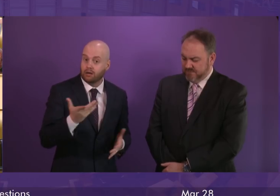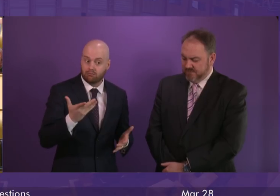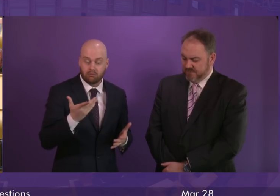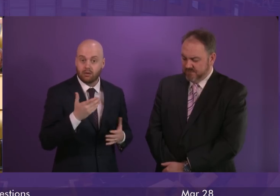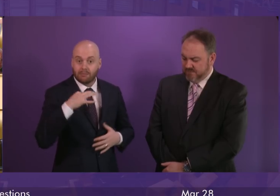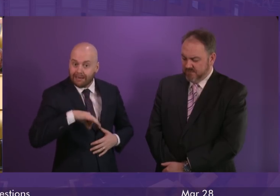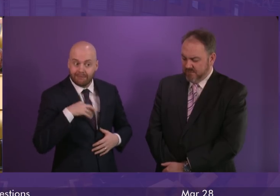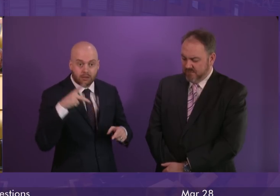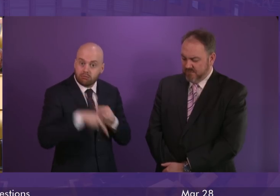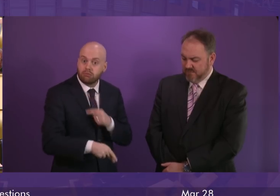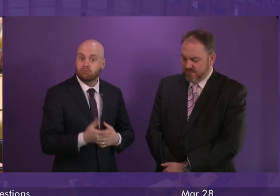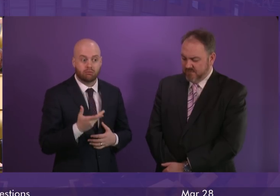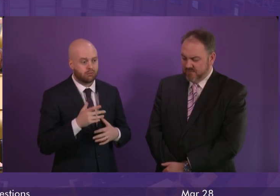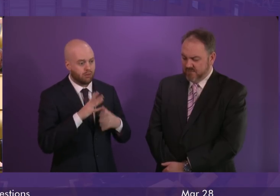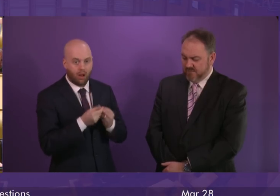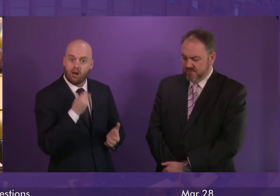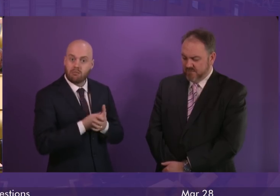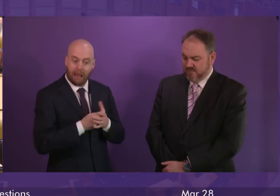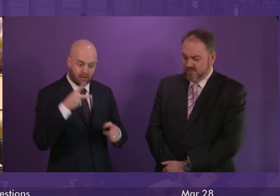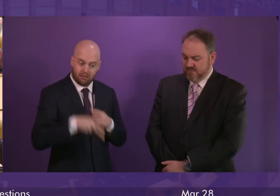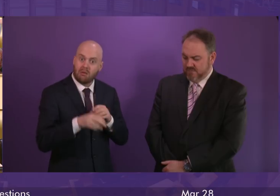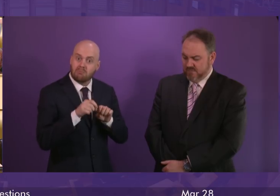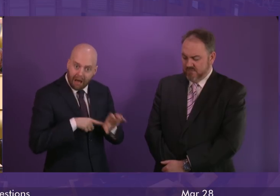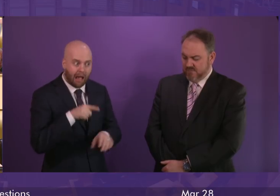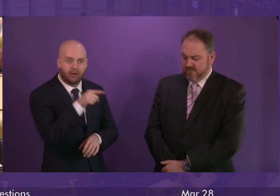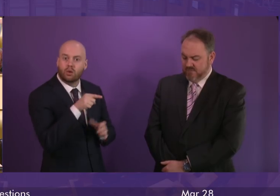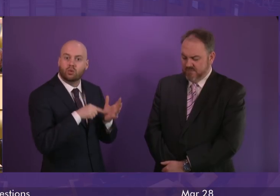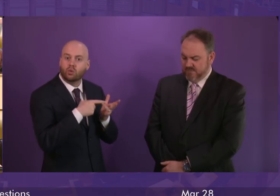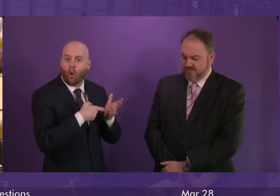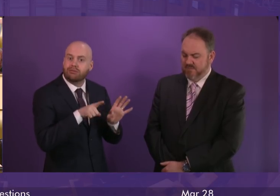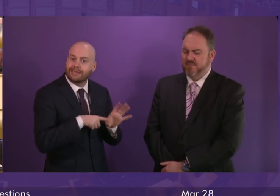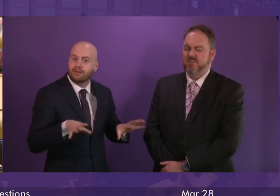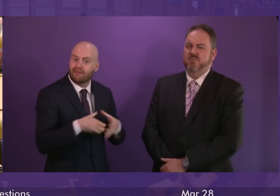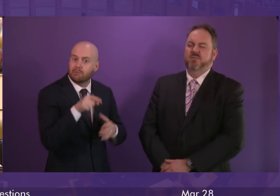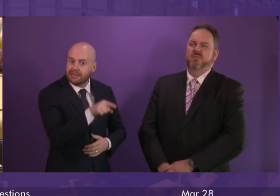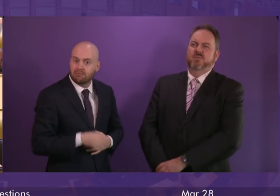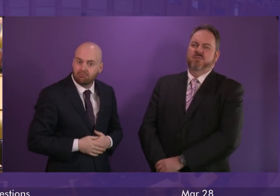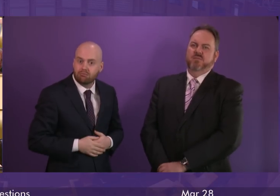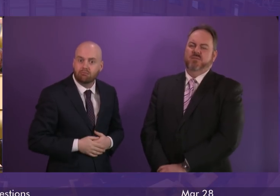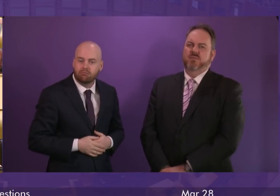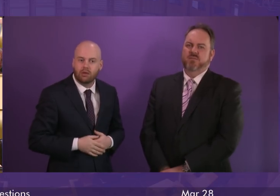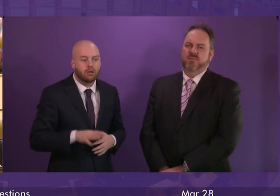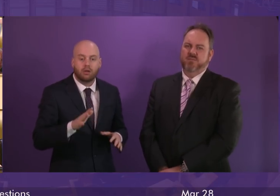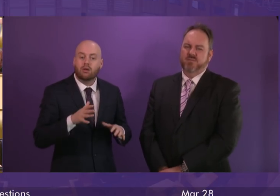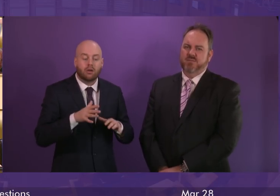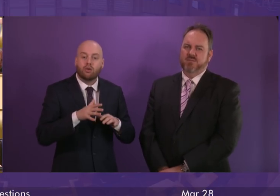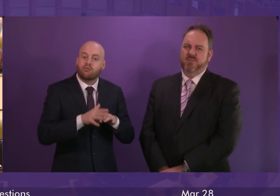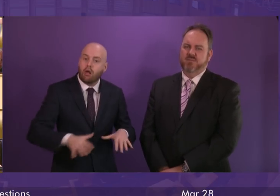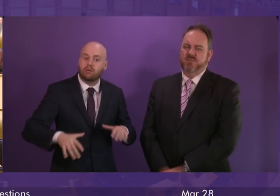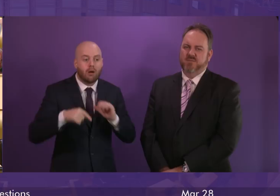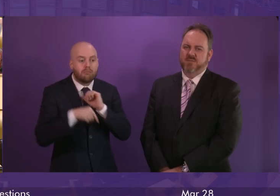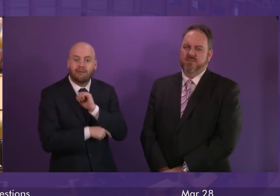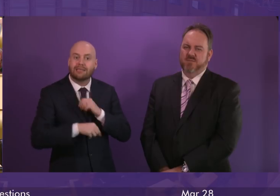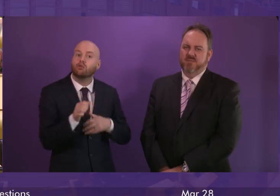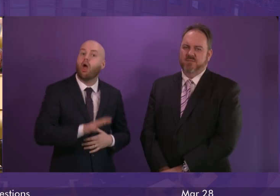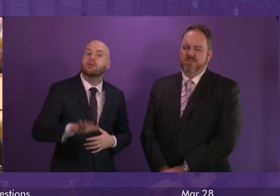and the austerity being imposed by Tory governments. Child poverty and poverty generally in Scotland is too high although it's important to